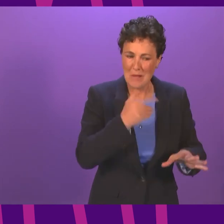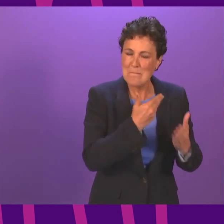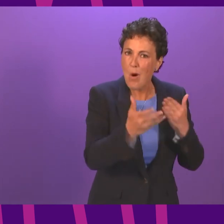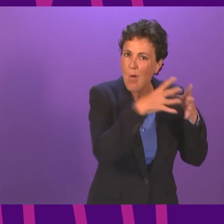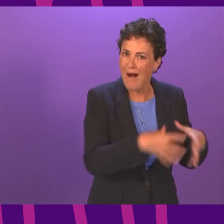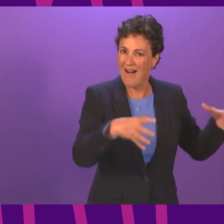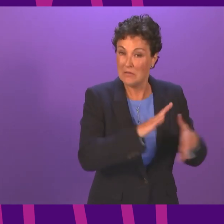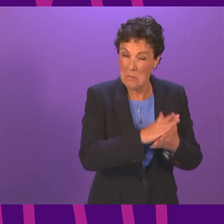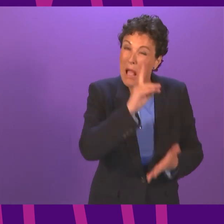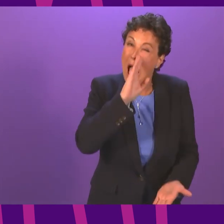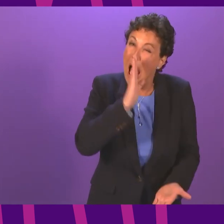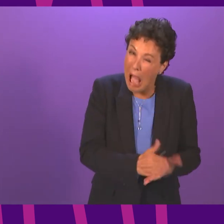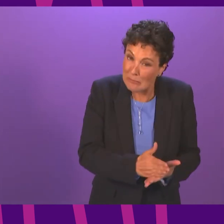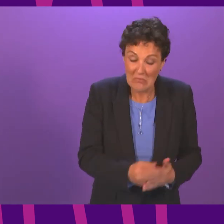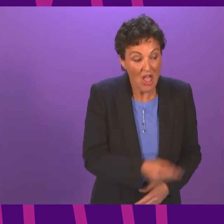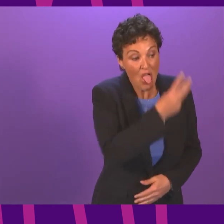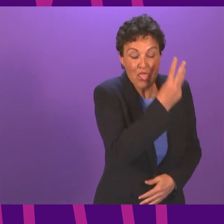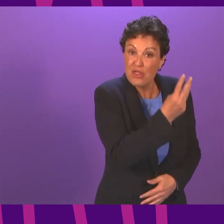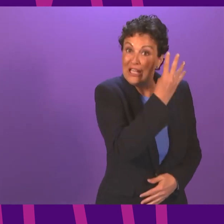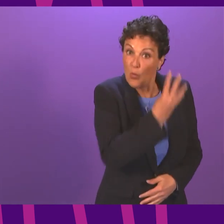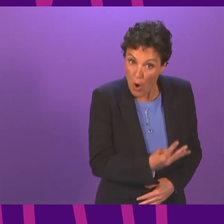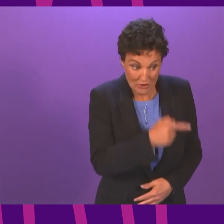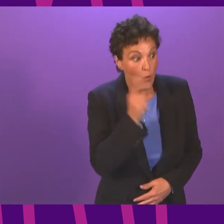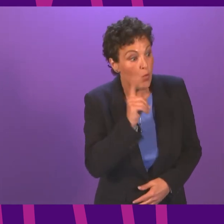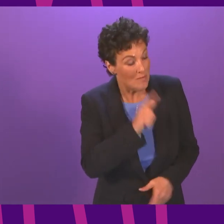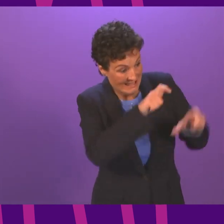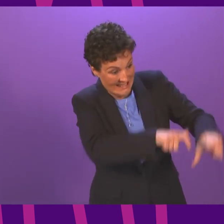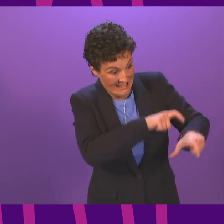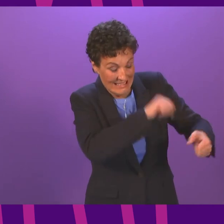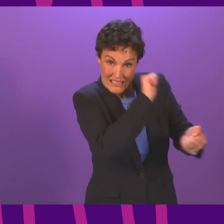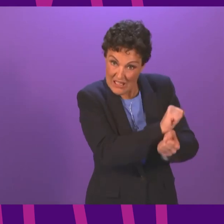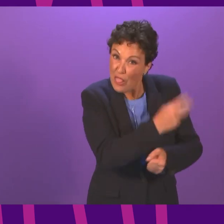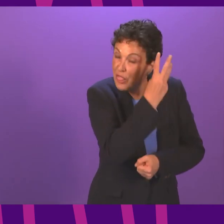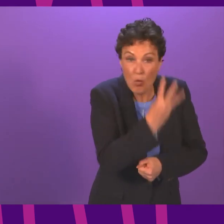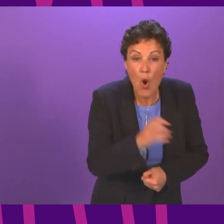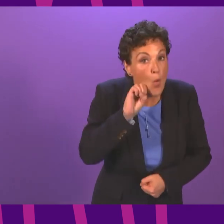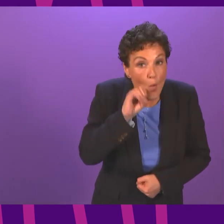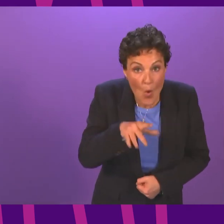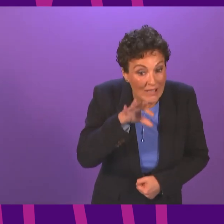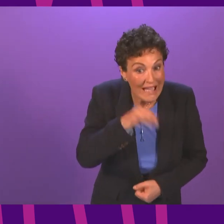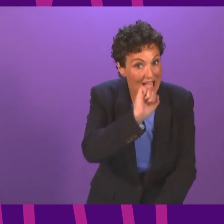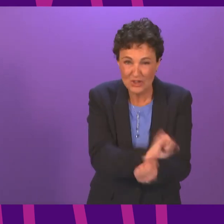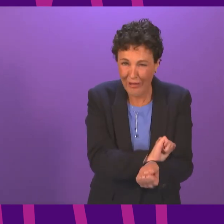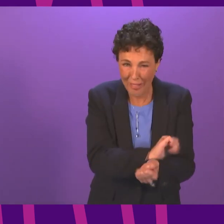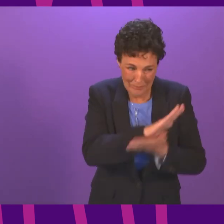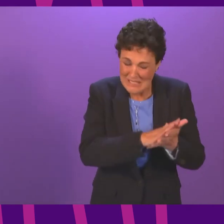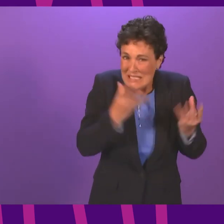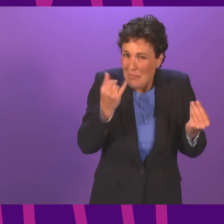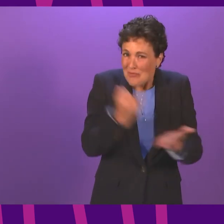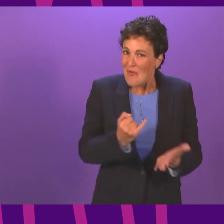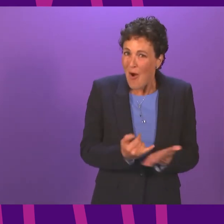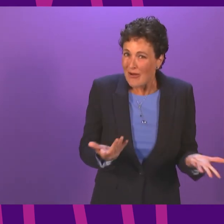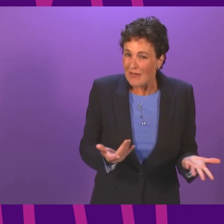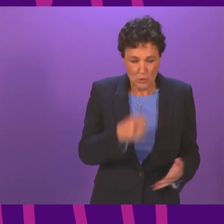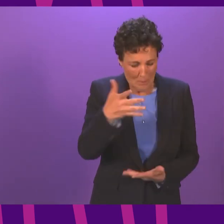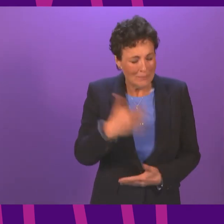three quarters will not get a custodial sentence I hope the minister would agree that something is not right here you mentioned